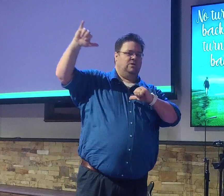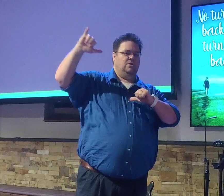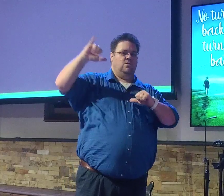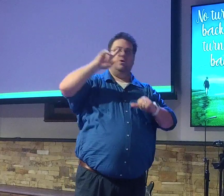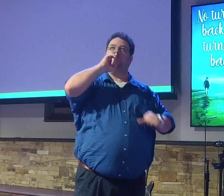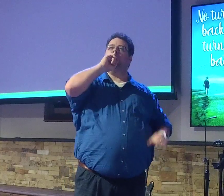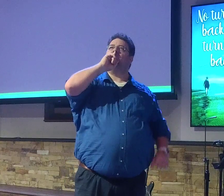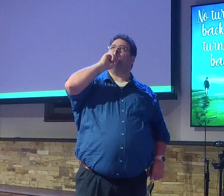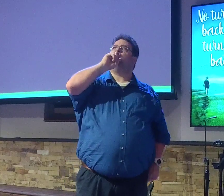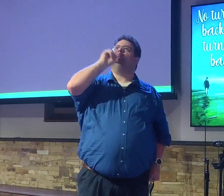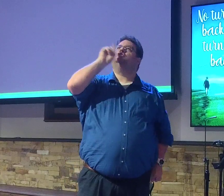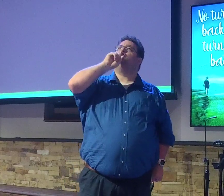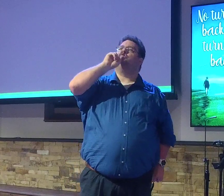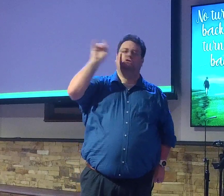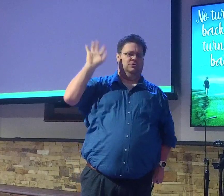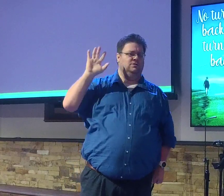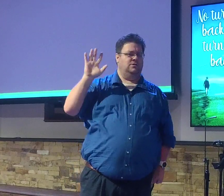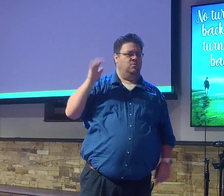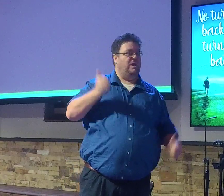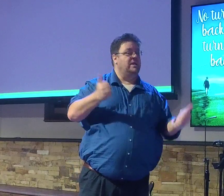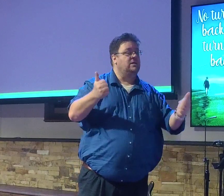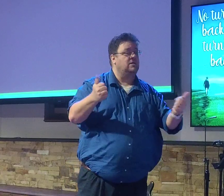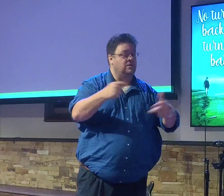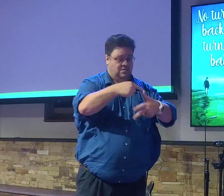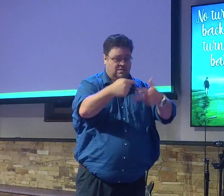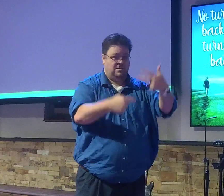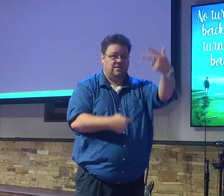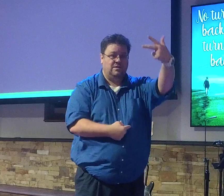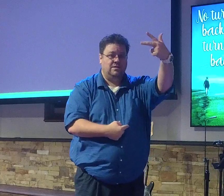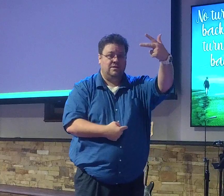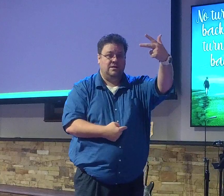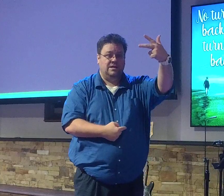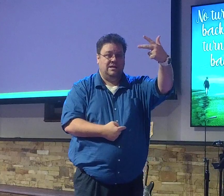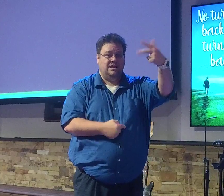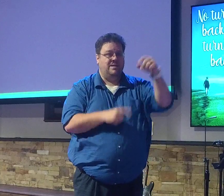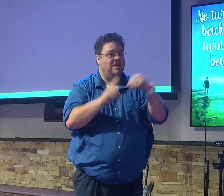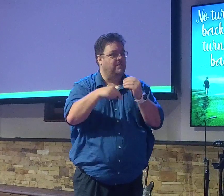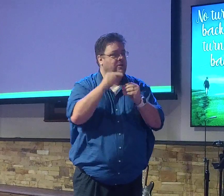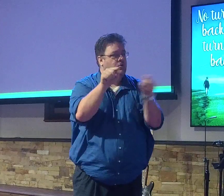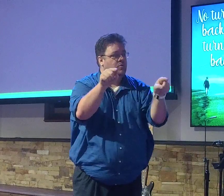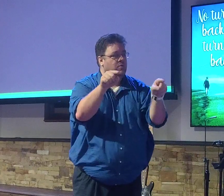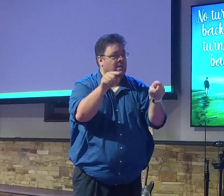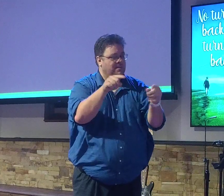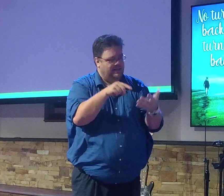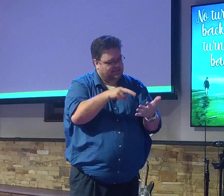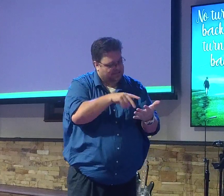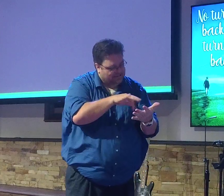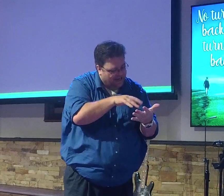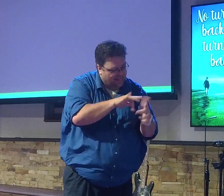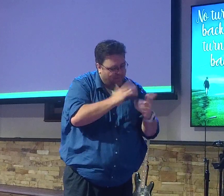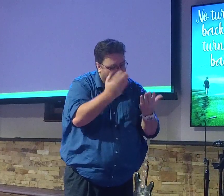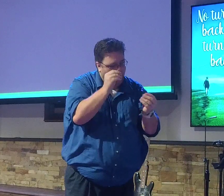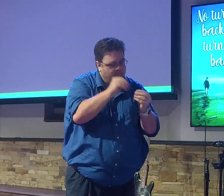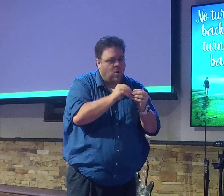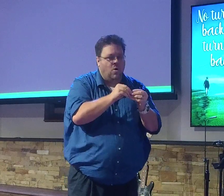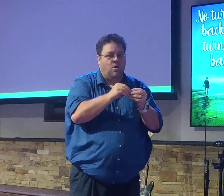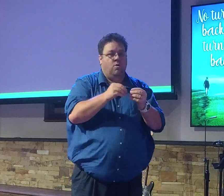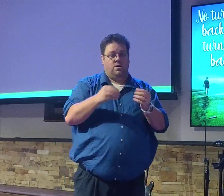How does this look for you? Only you can decide that. Maybe it's a more commitment to the Bible. Maybe it's a commitment to being more generous on a regular basis.